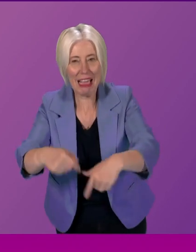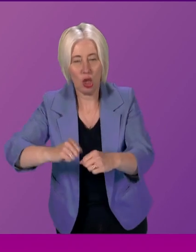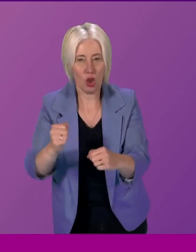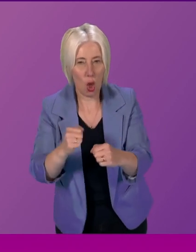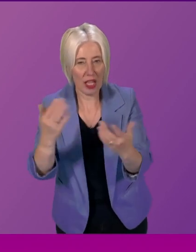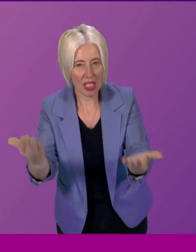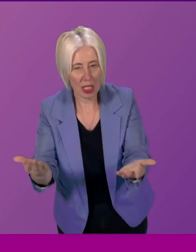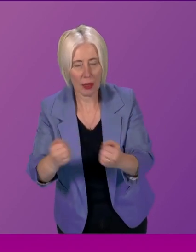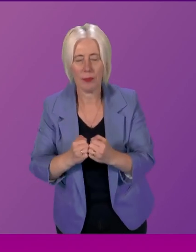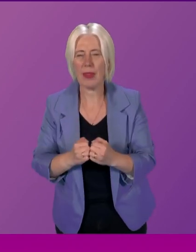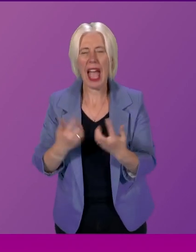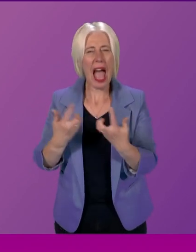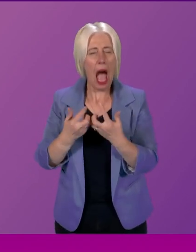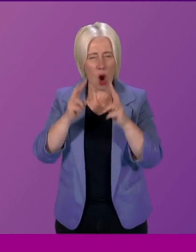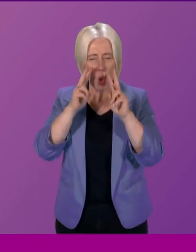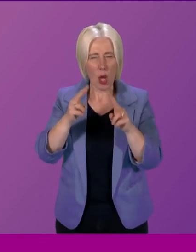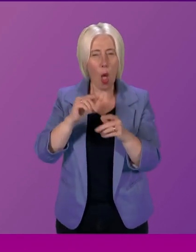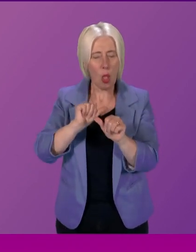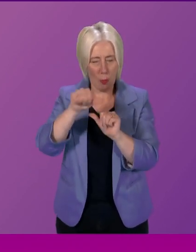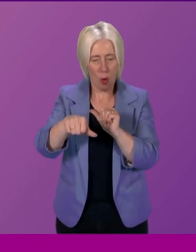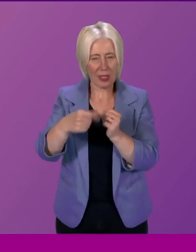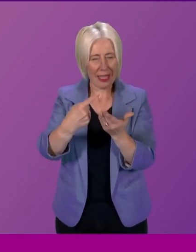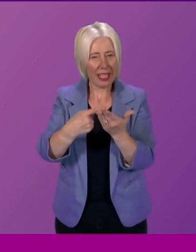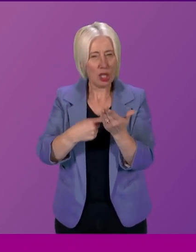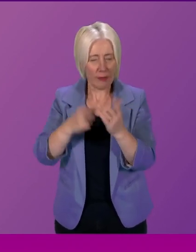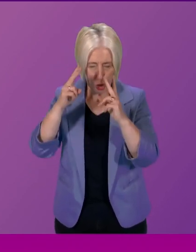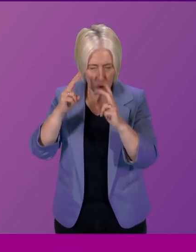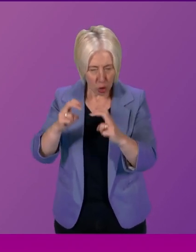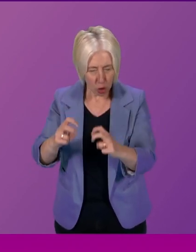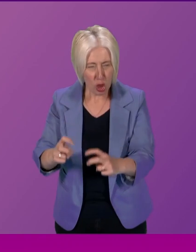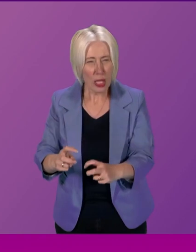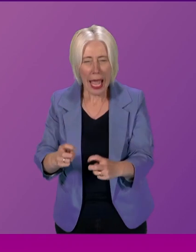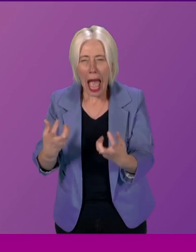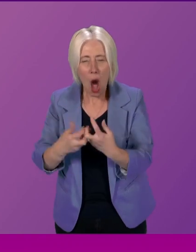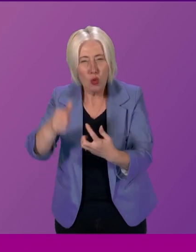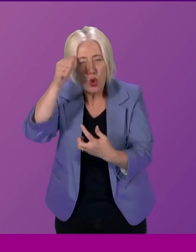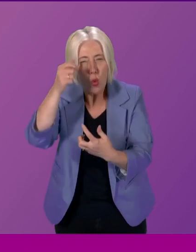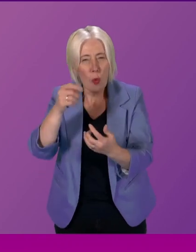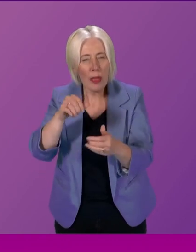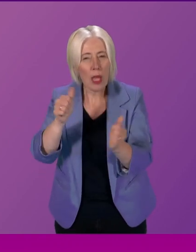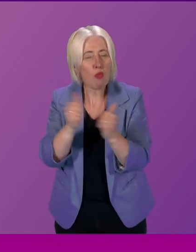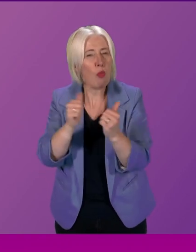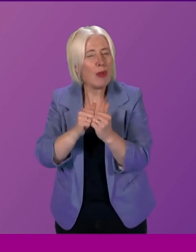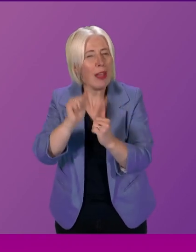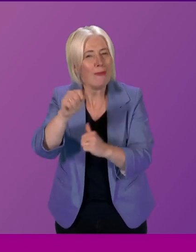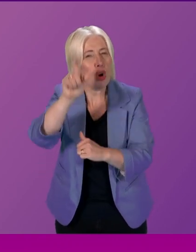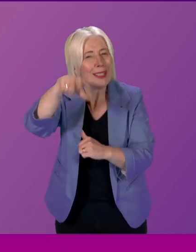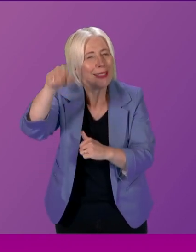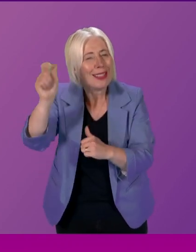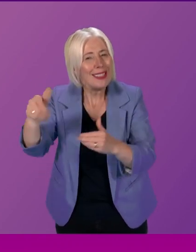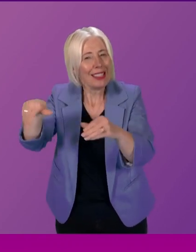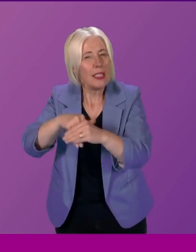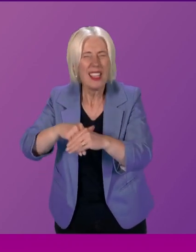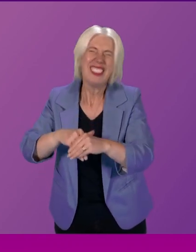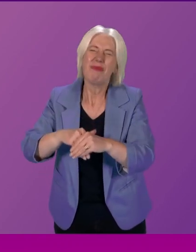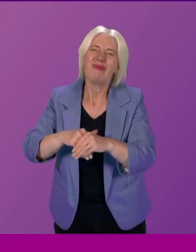of post-legislative scrutiny that might be appropriate for a citizens' assembly? Jackson Carly. I don't think we went through all the different issues. What I